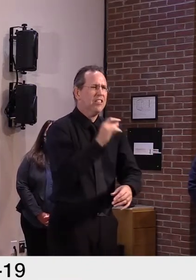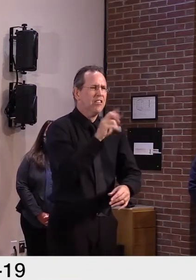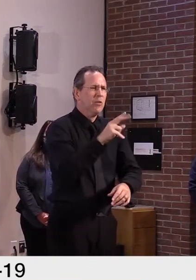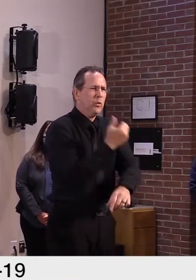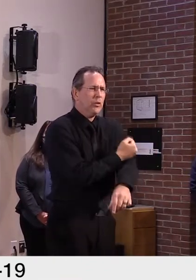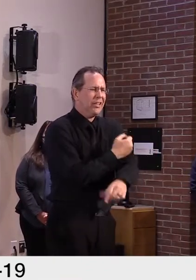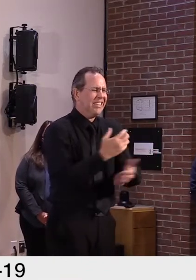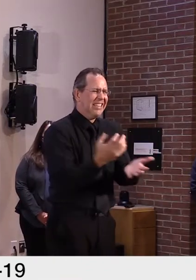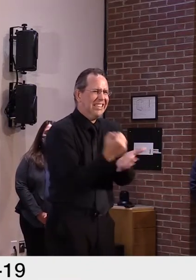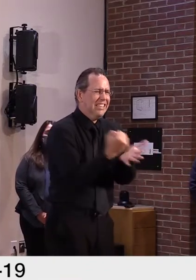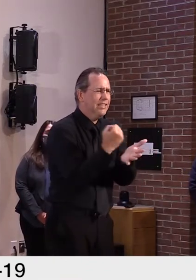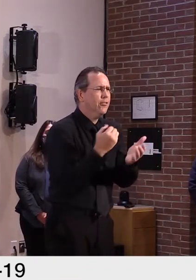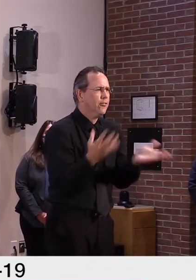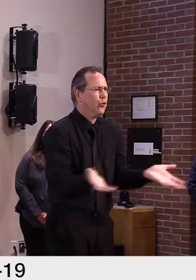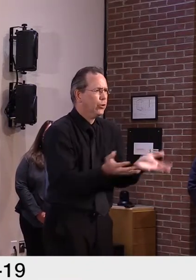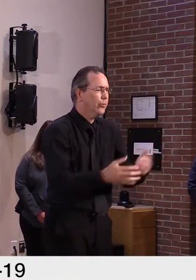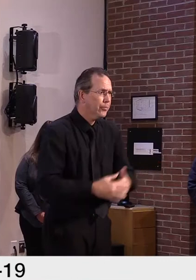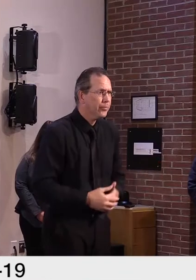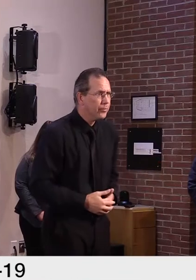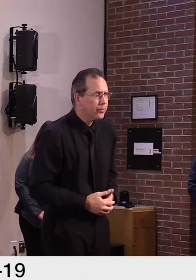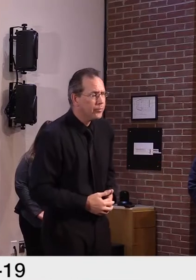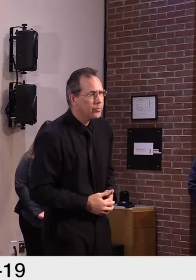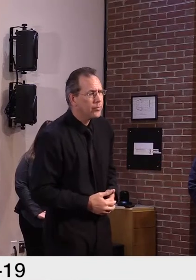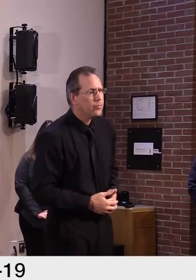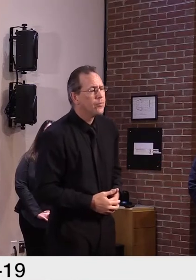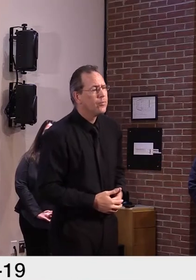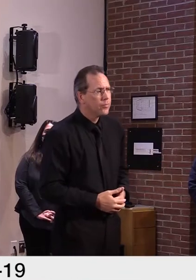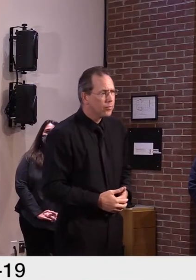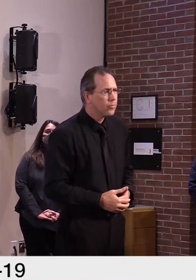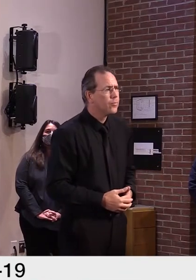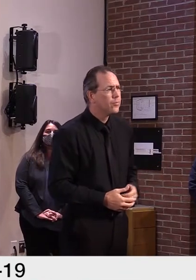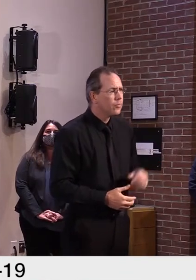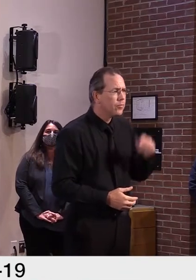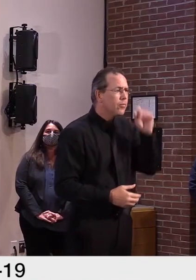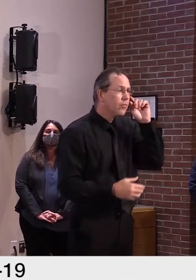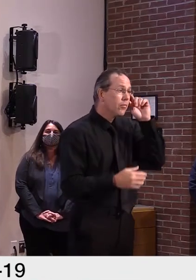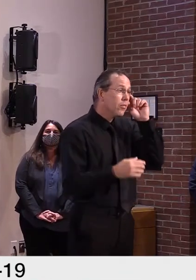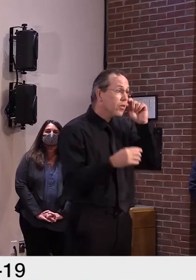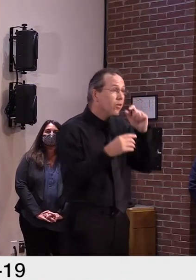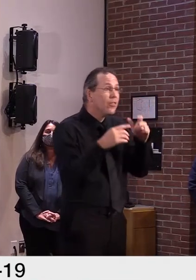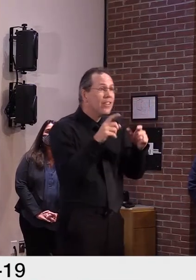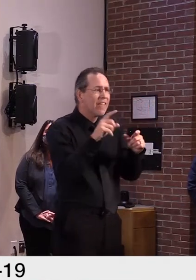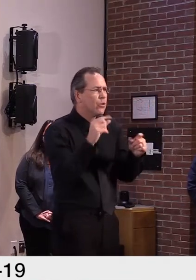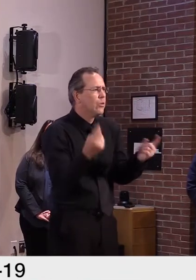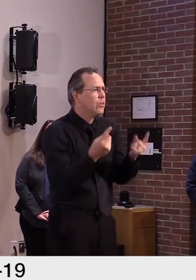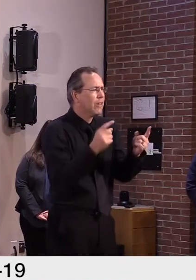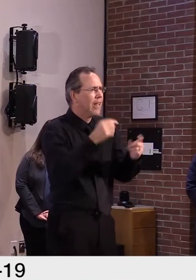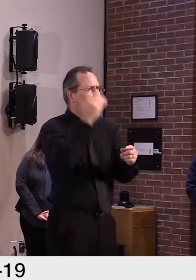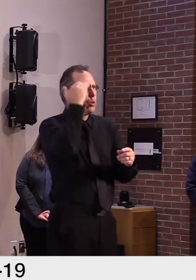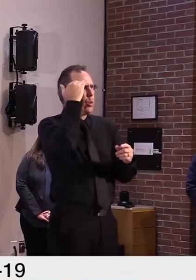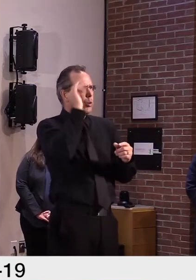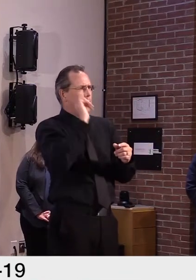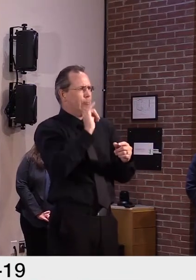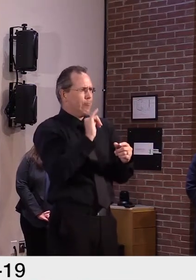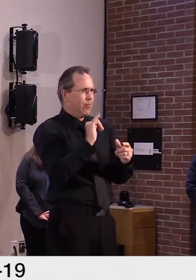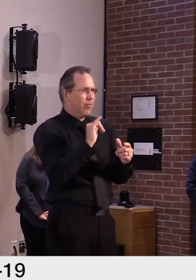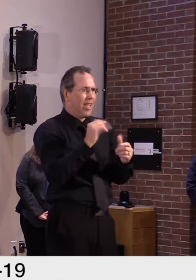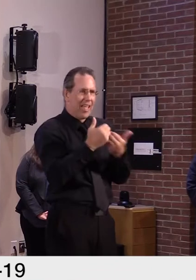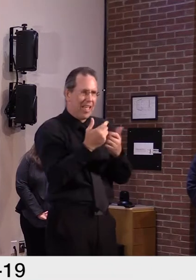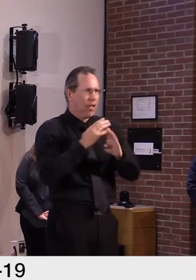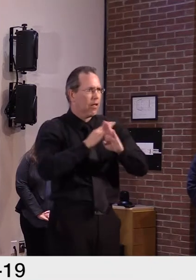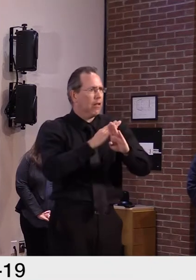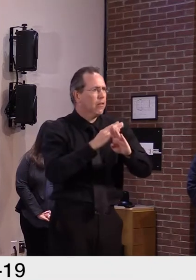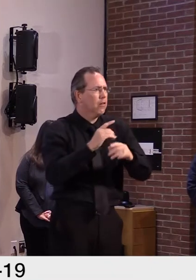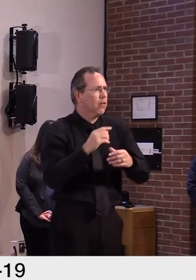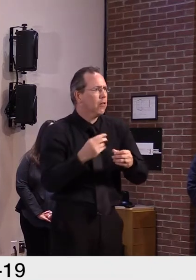viruses circulating around. I'm going to at least do something about the one virus I know we have a preventer for. If I